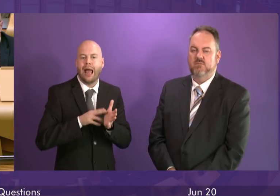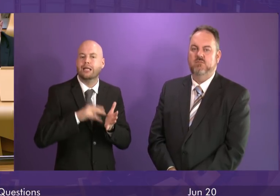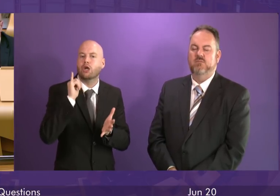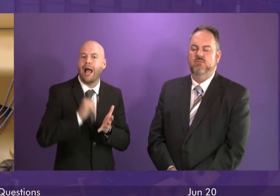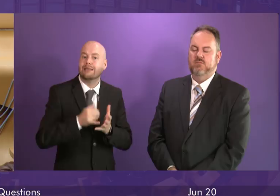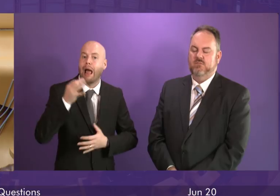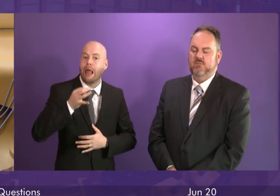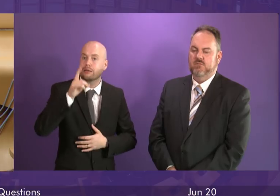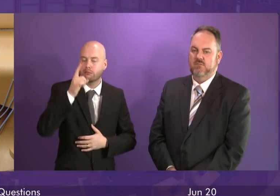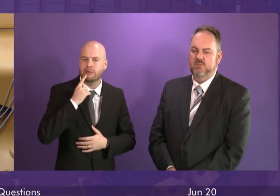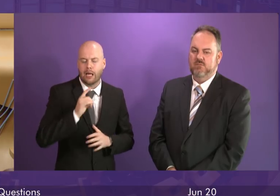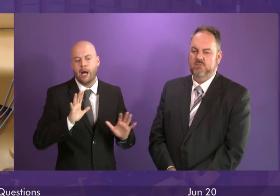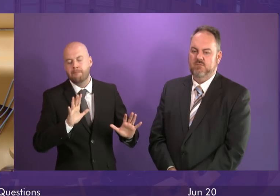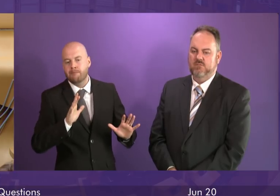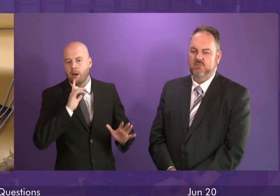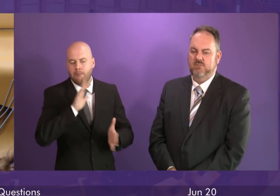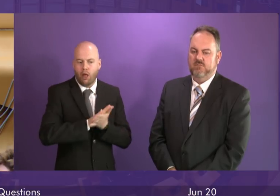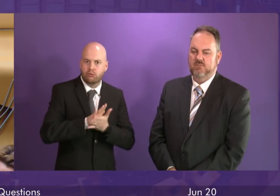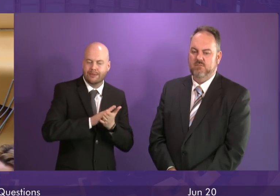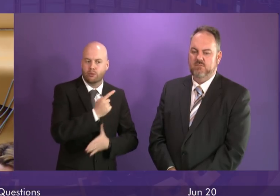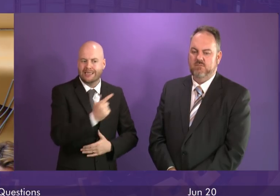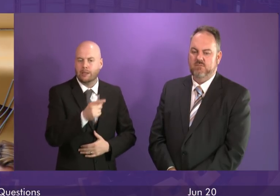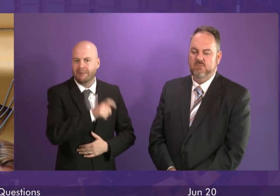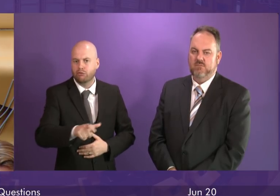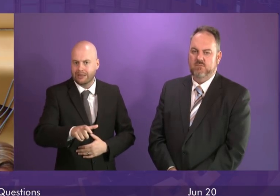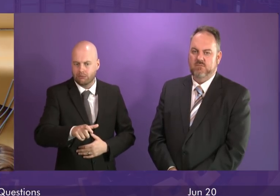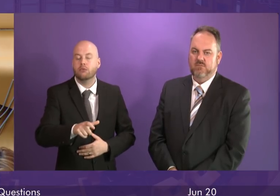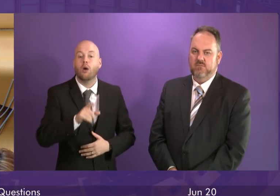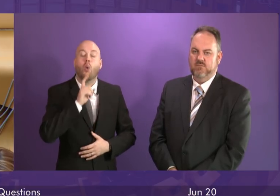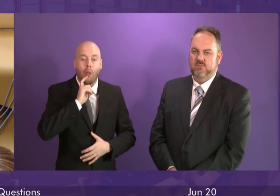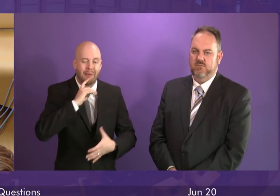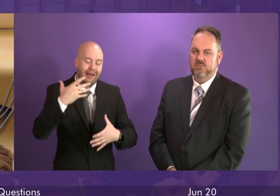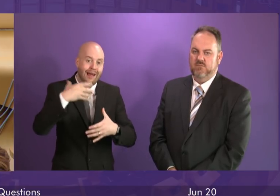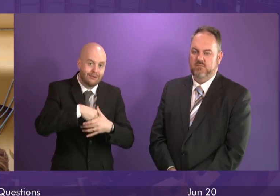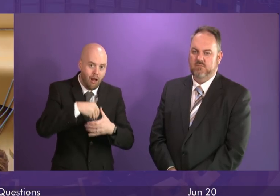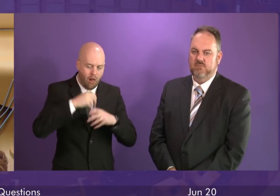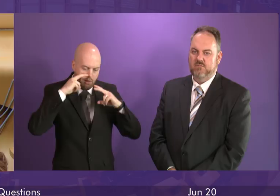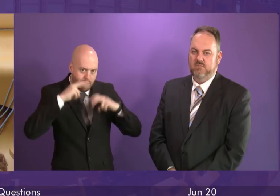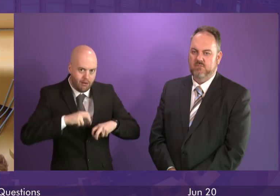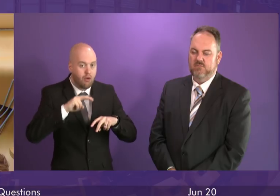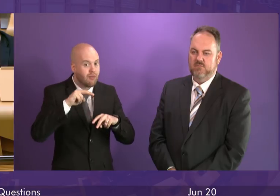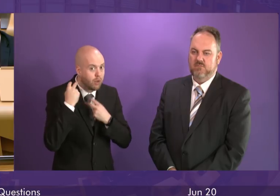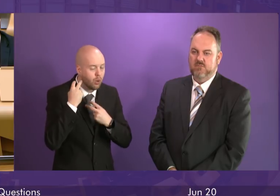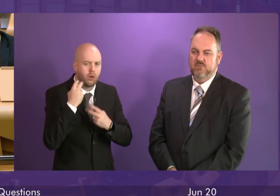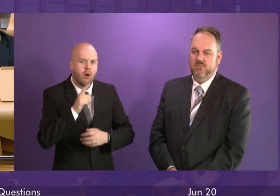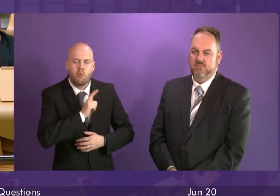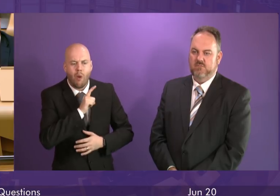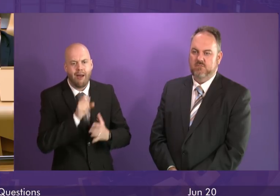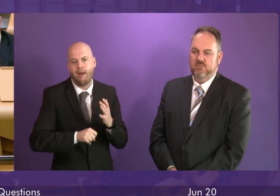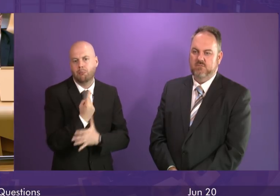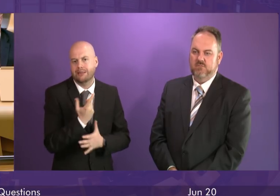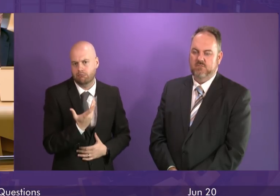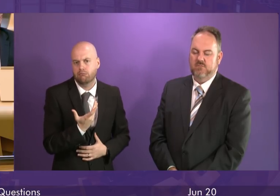patients and to respond directly and speedily to any concerns raised. A formal internal review of the incident is being conducted to understand any